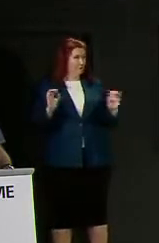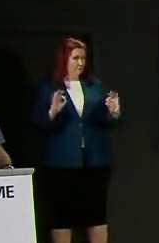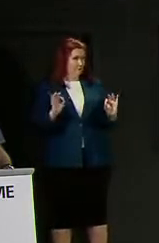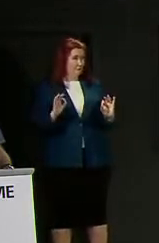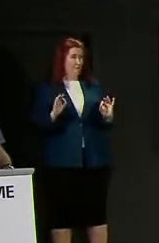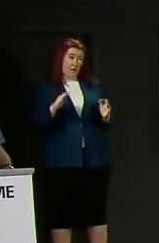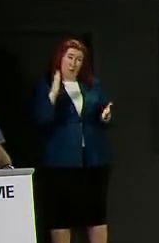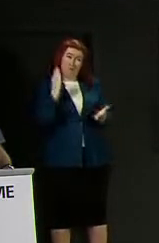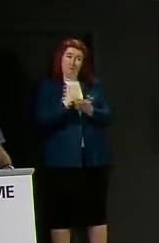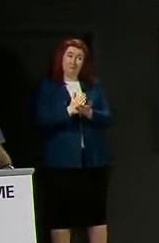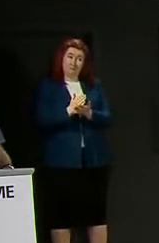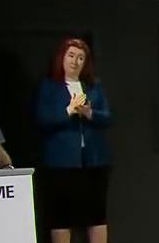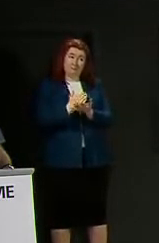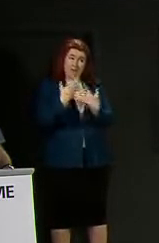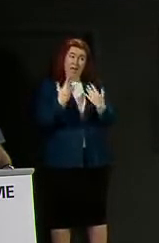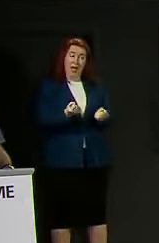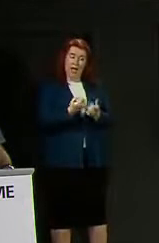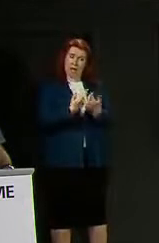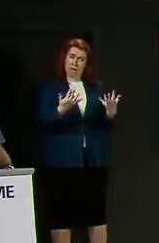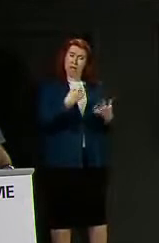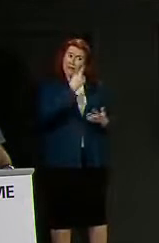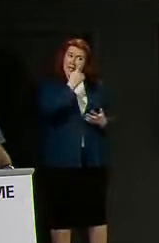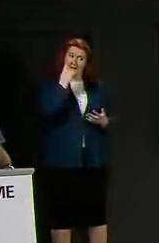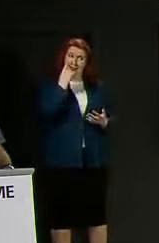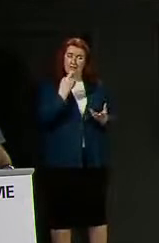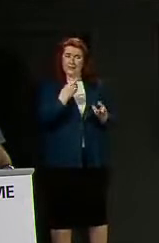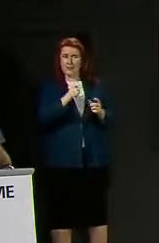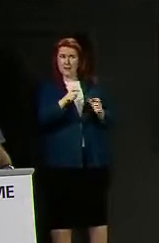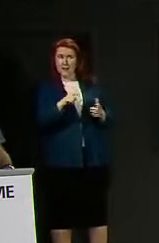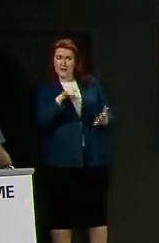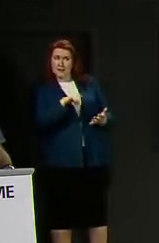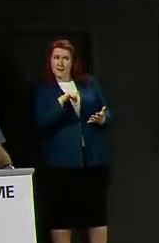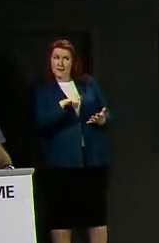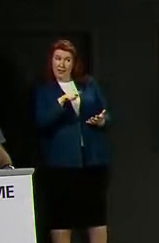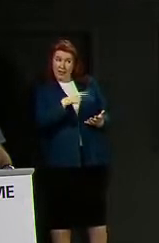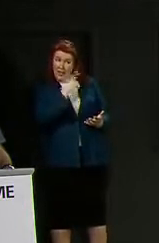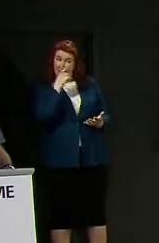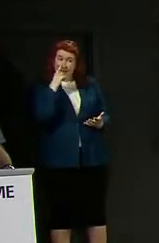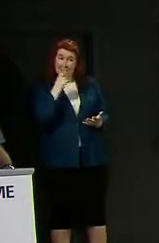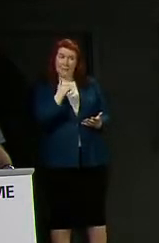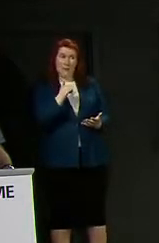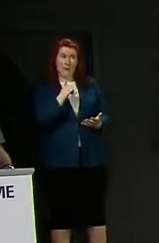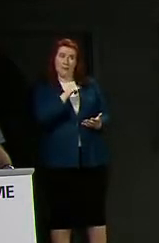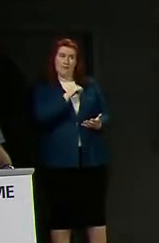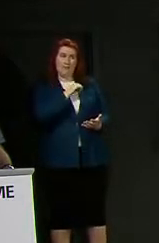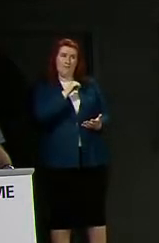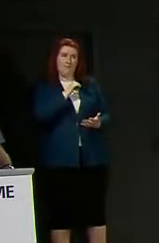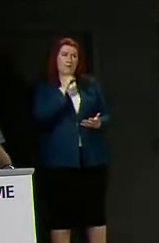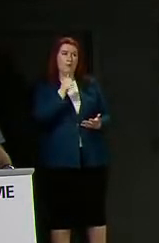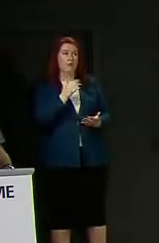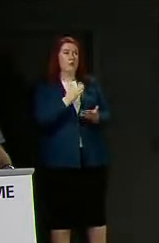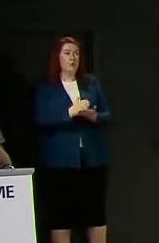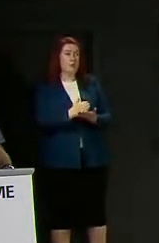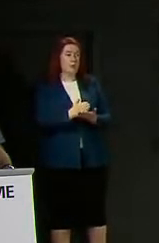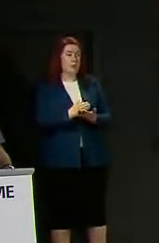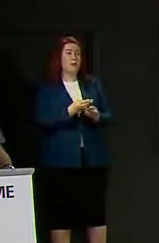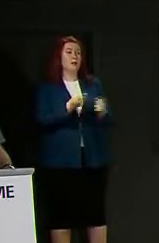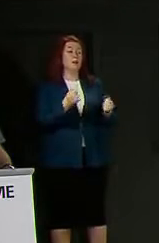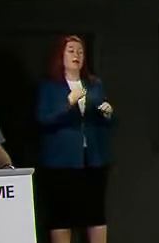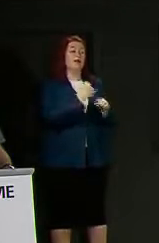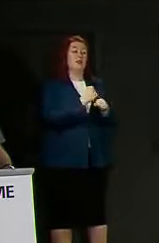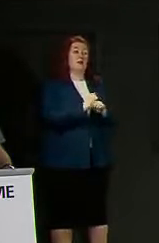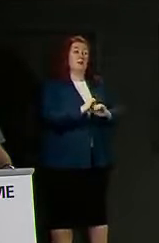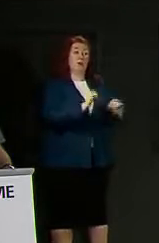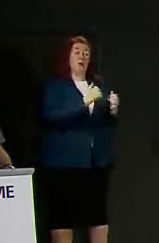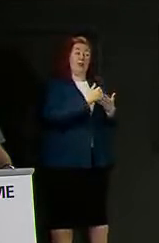was a strong pool of evidence that there was some doubt about that at the time indeed some of the government's own advisors raised